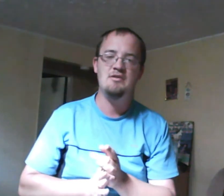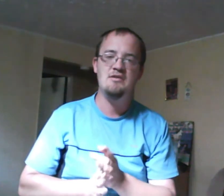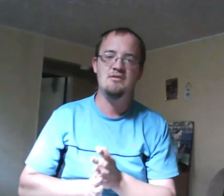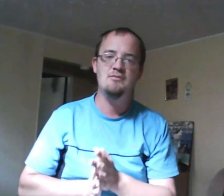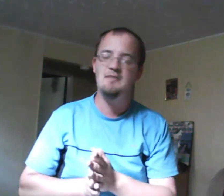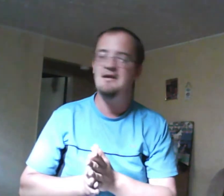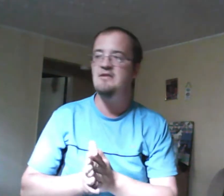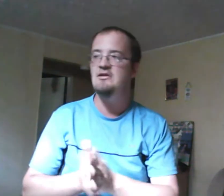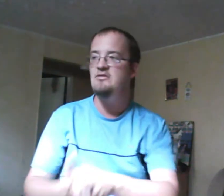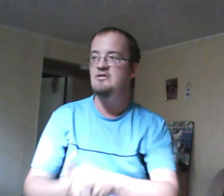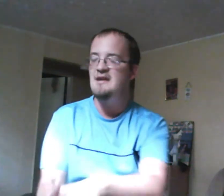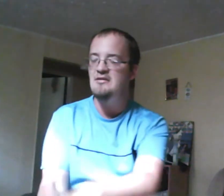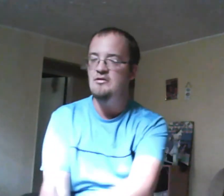because you know his three kids go to that school